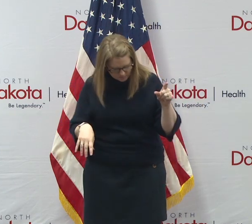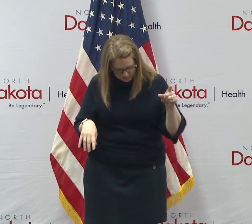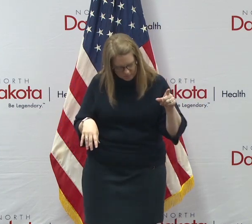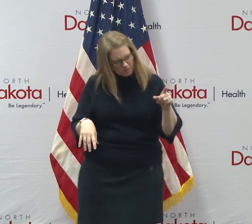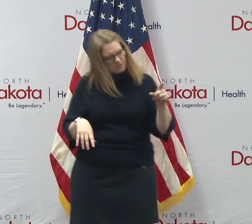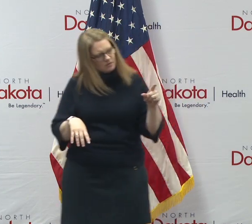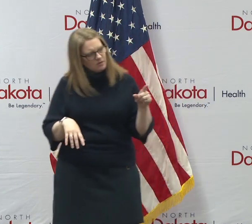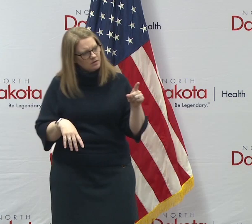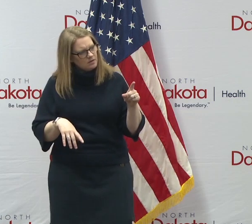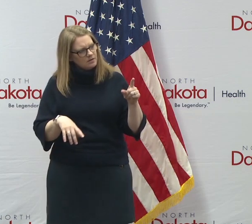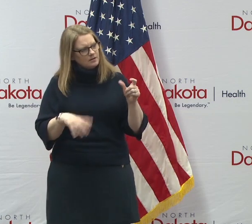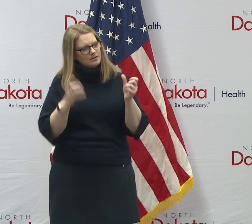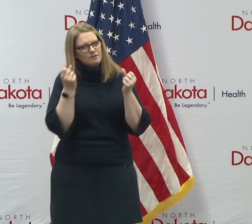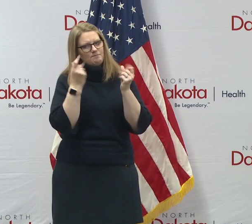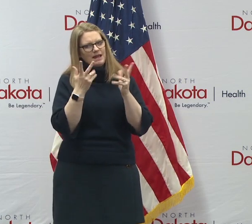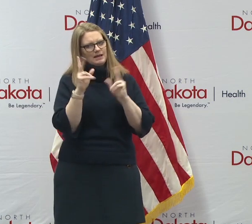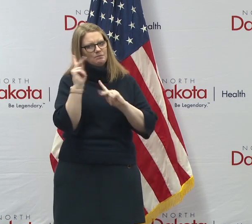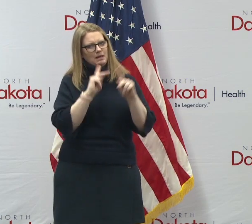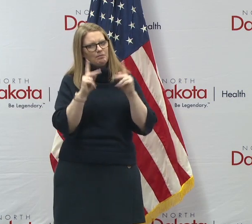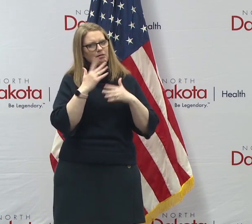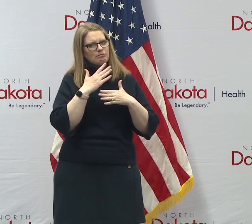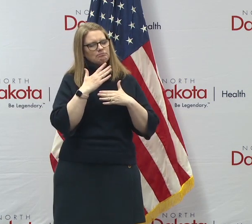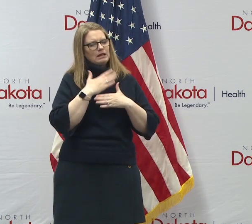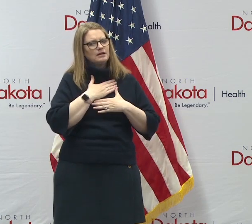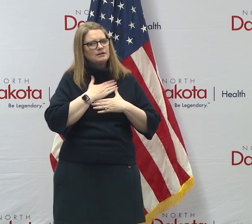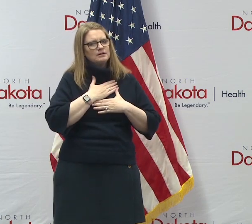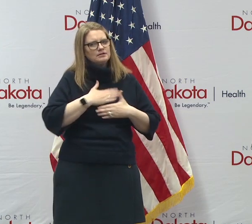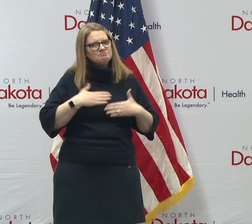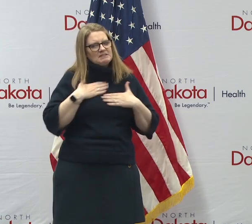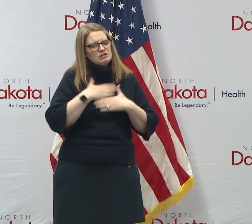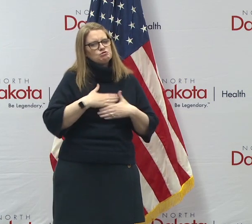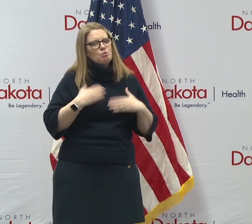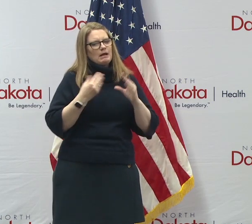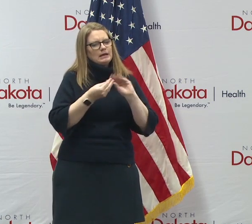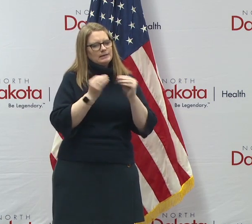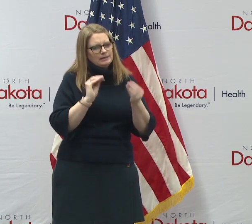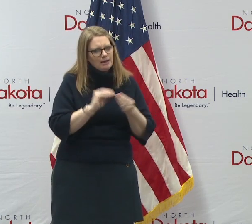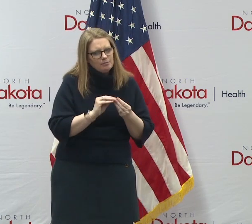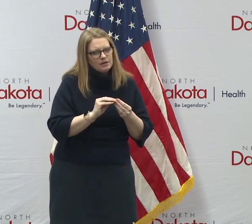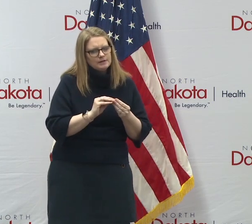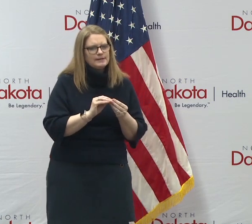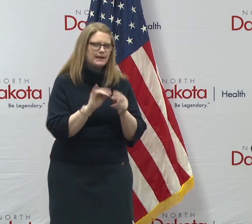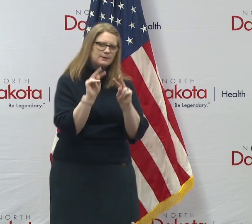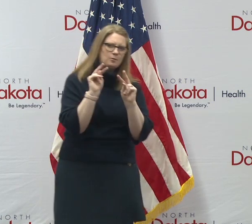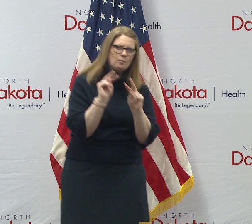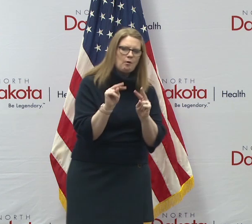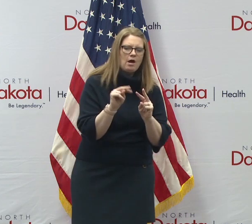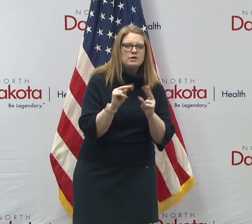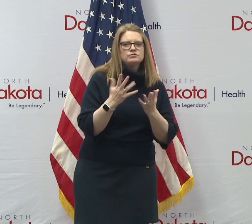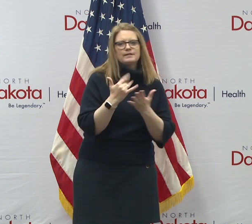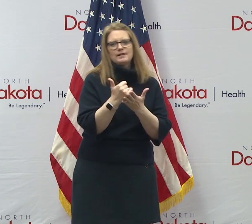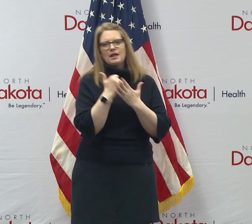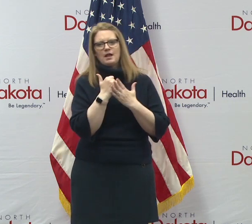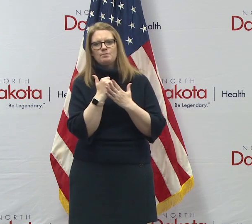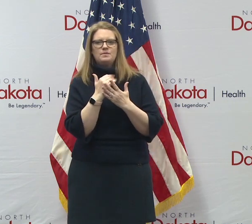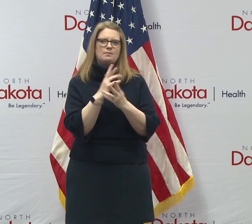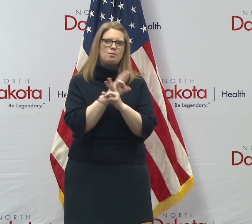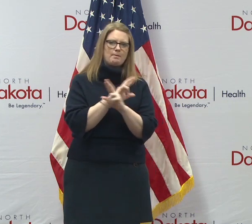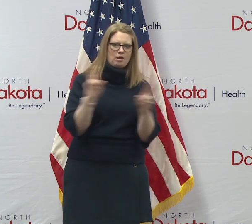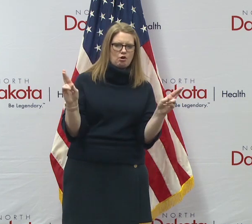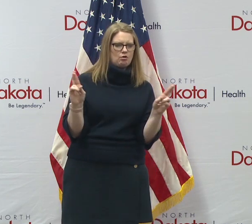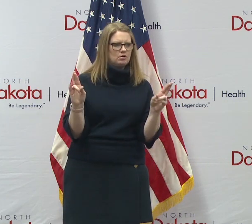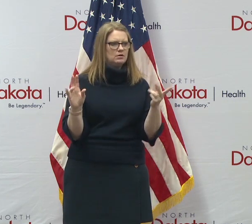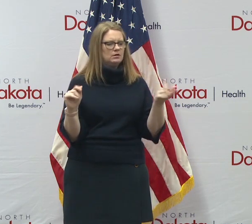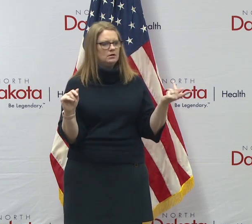people enjoy numbers. It helps them find confidence or at least help prepare in times of uncertainty. You